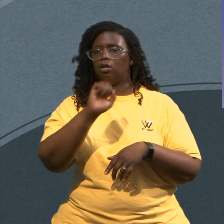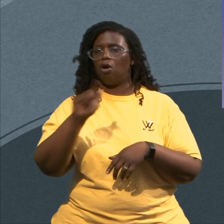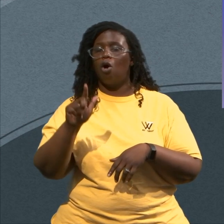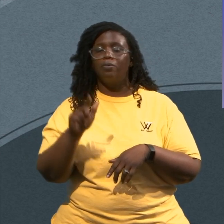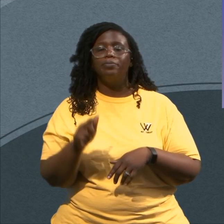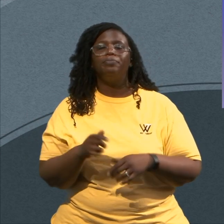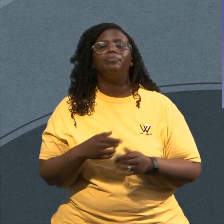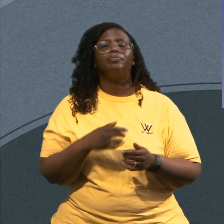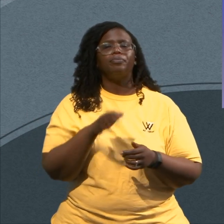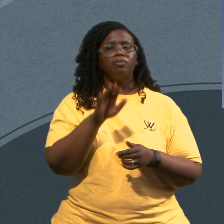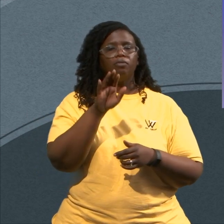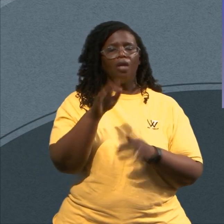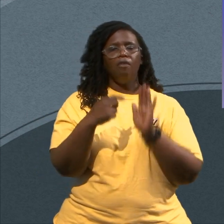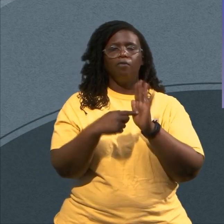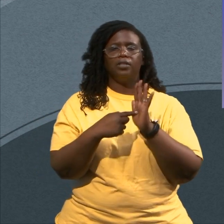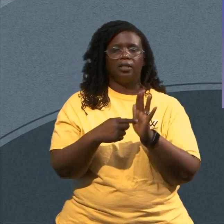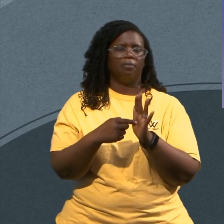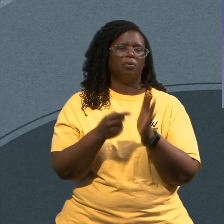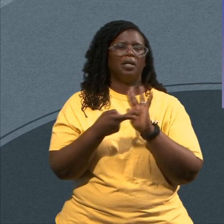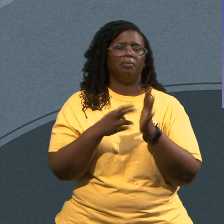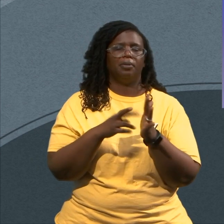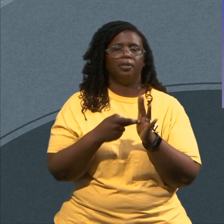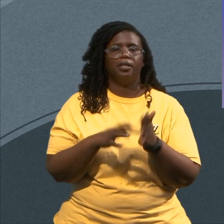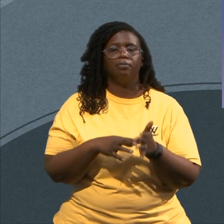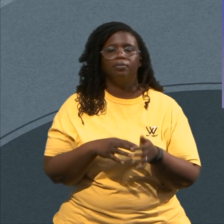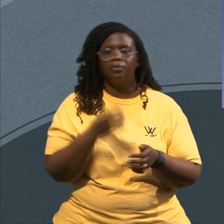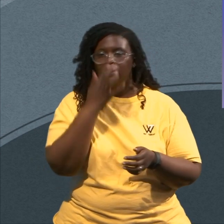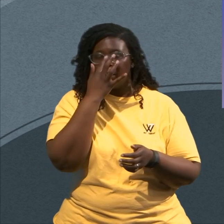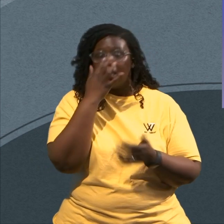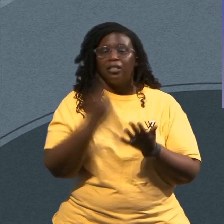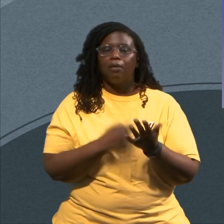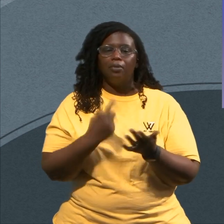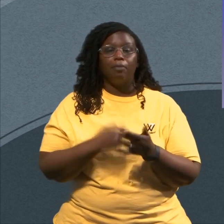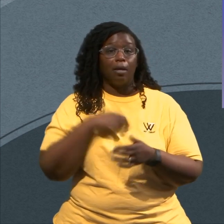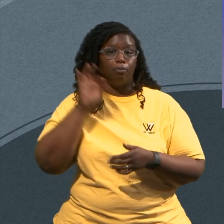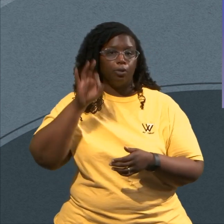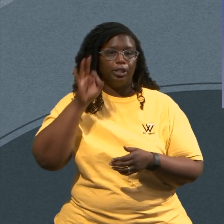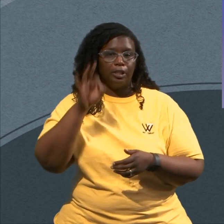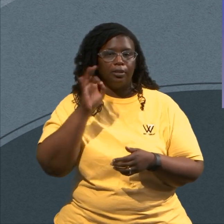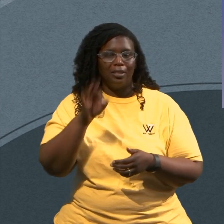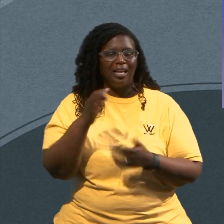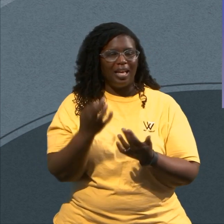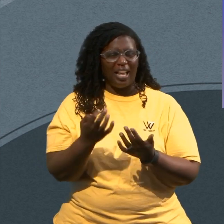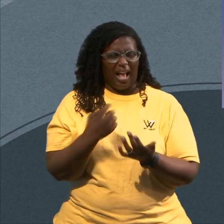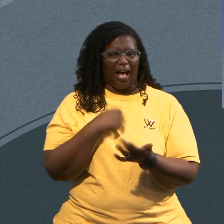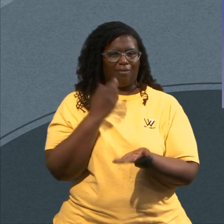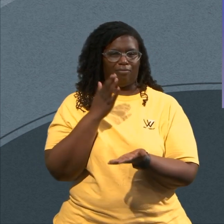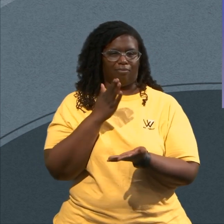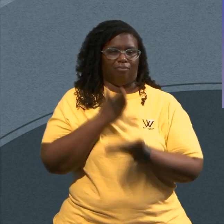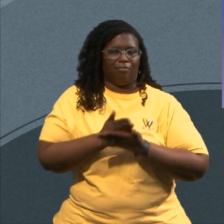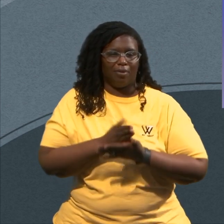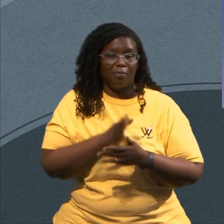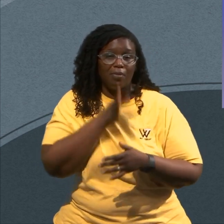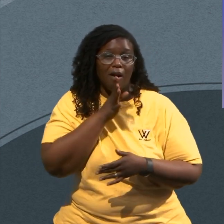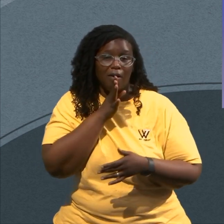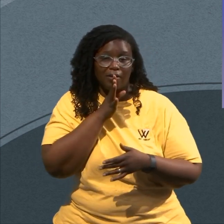preaching And then out of nowhere I just kind of Stop talking And that's really Your chance